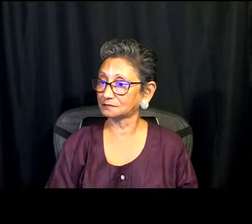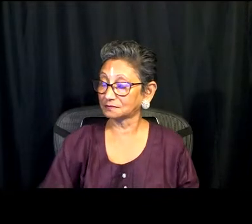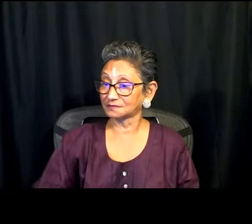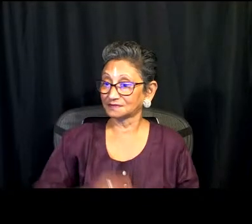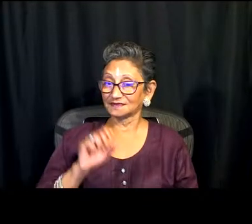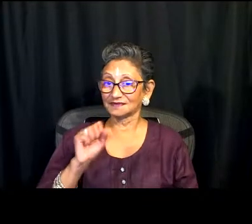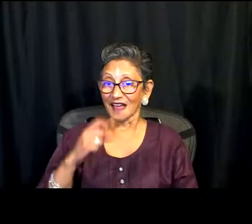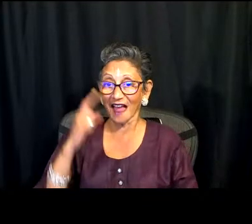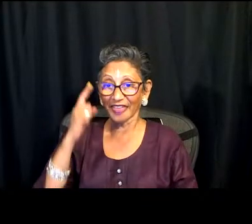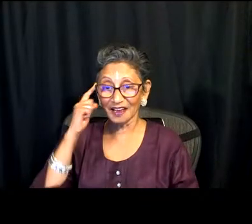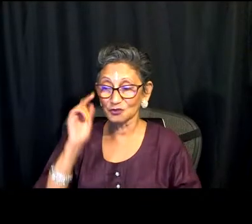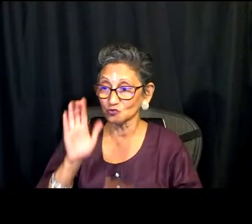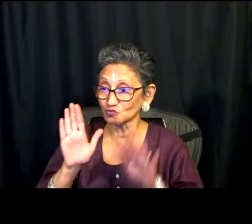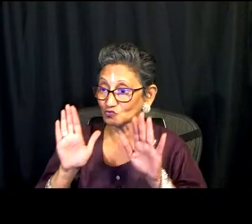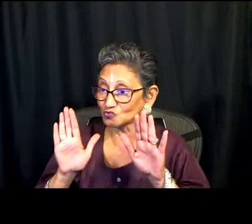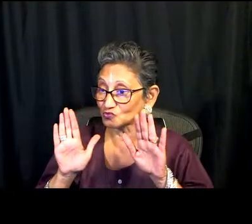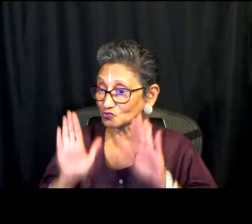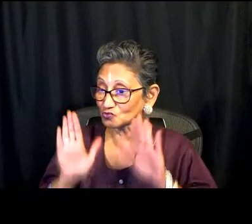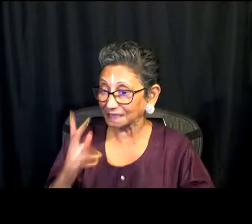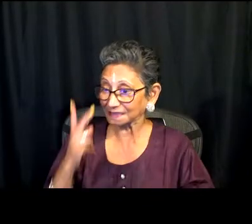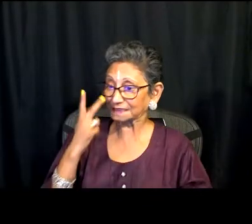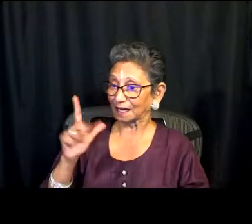districts and ask for this